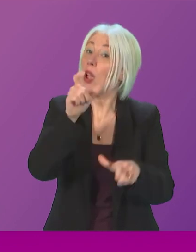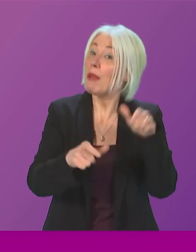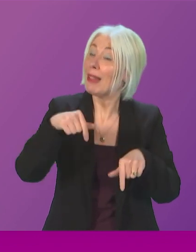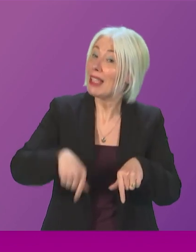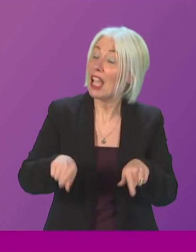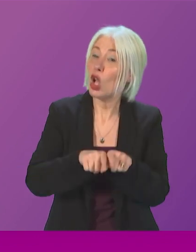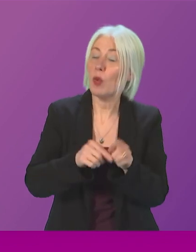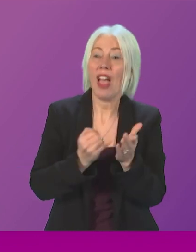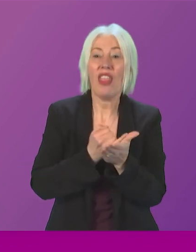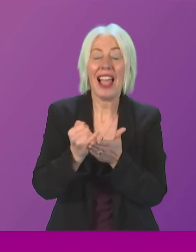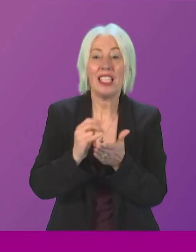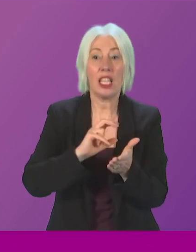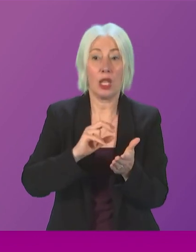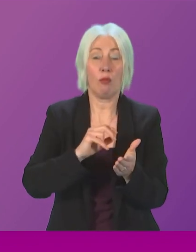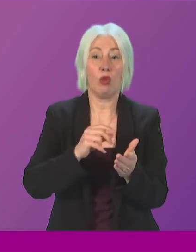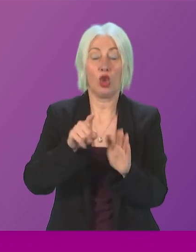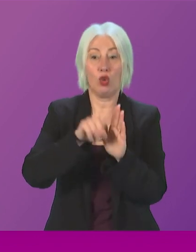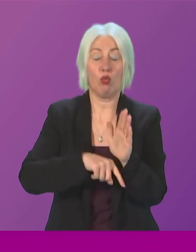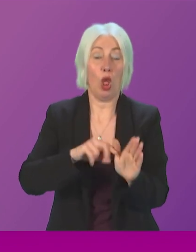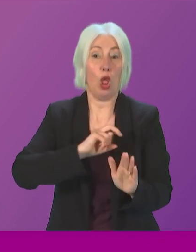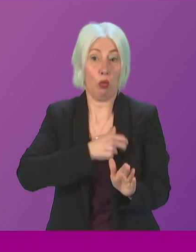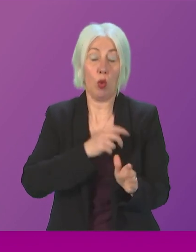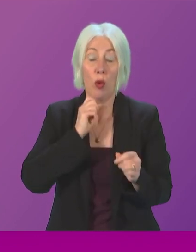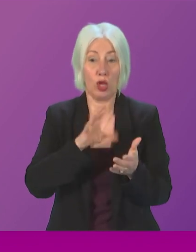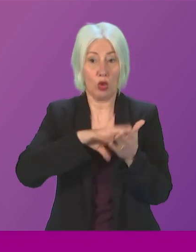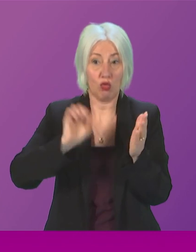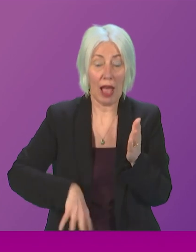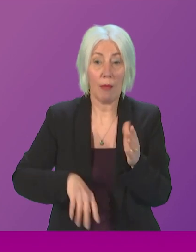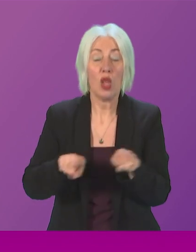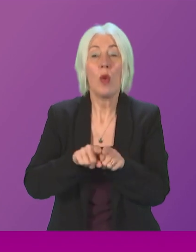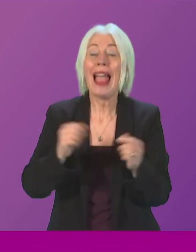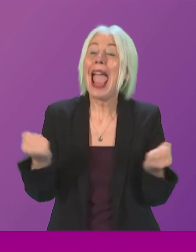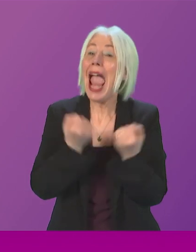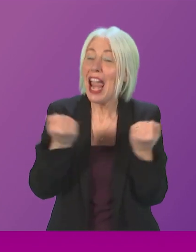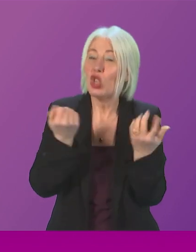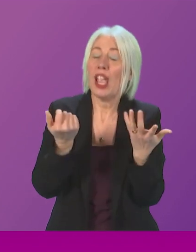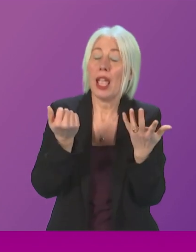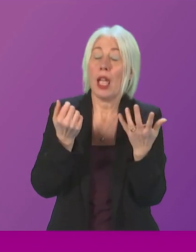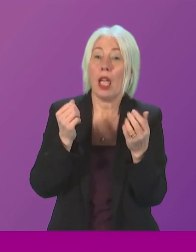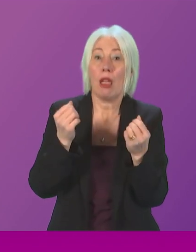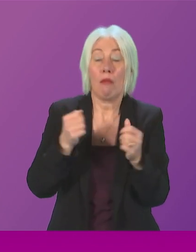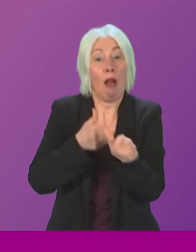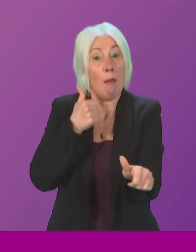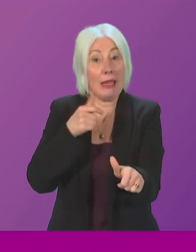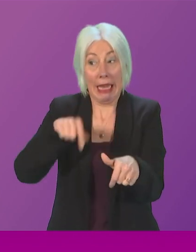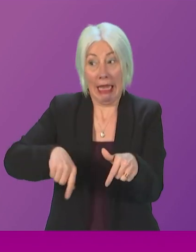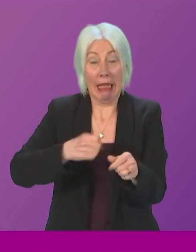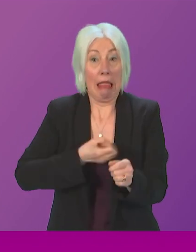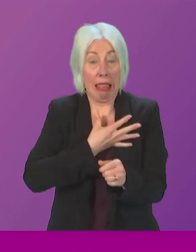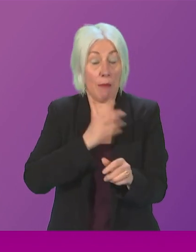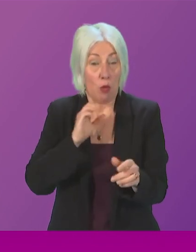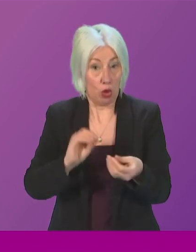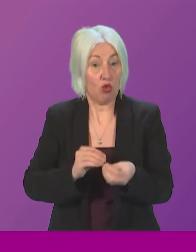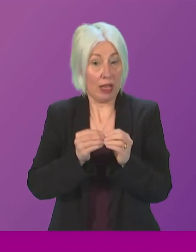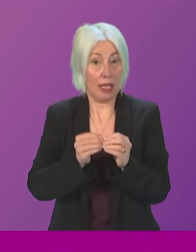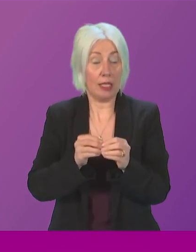-trade union laws. Labour would deliver a publicly owned energy company, something promised and failed to deliver by the SNP. Labour would make